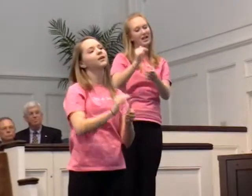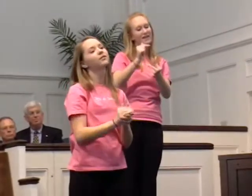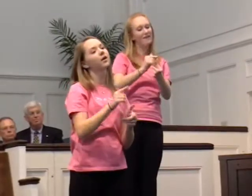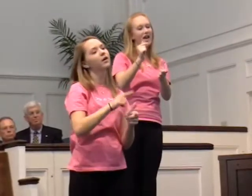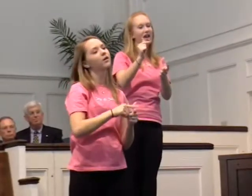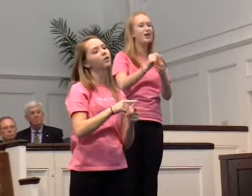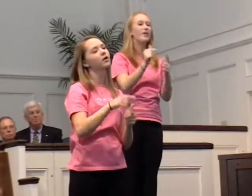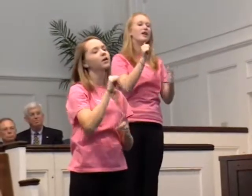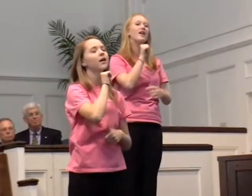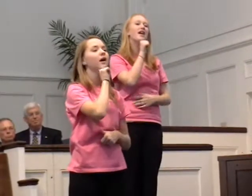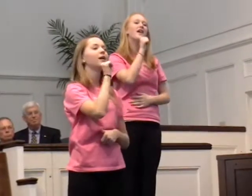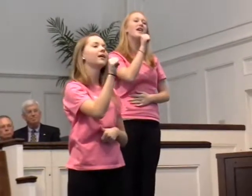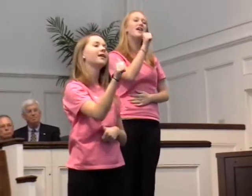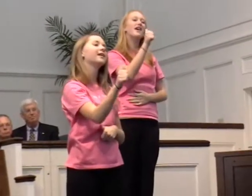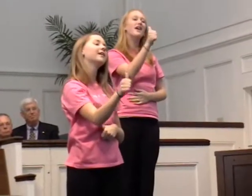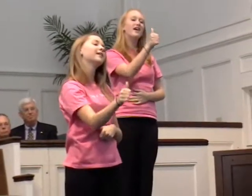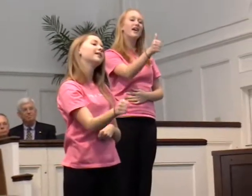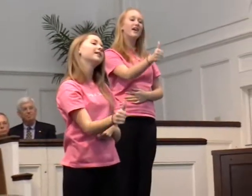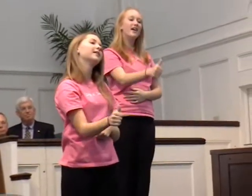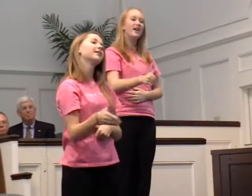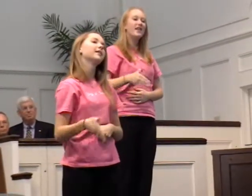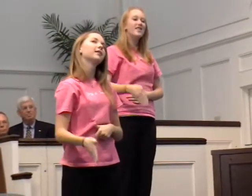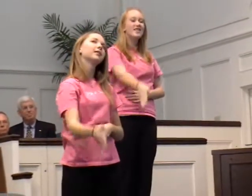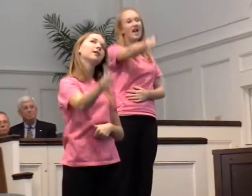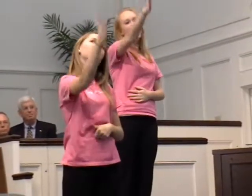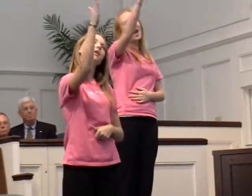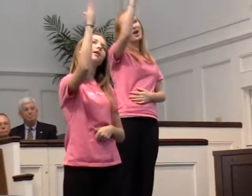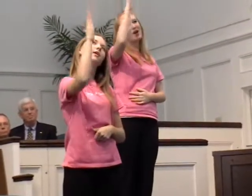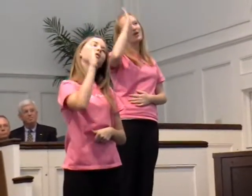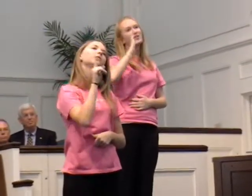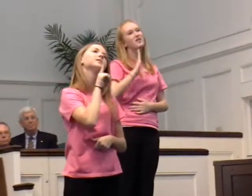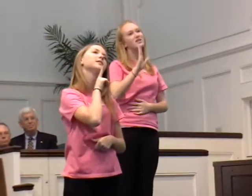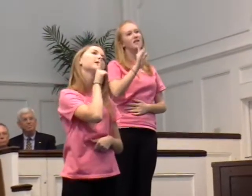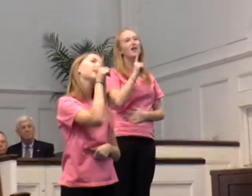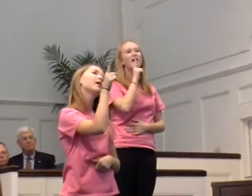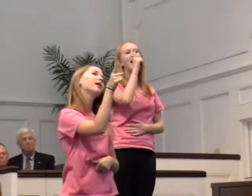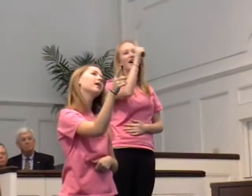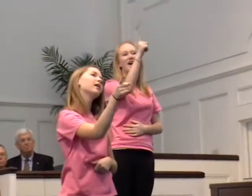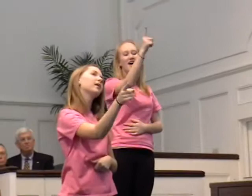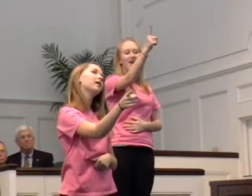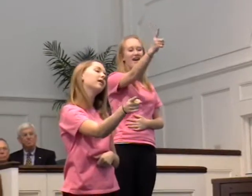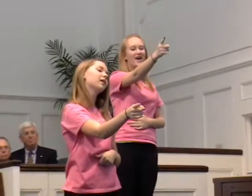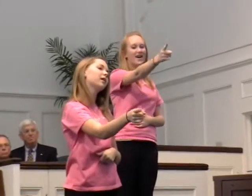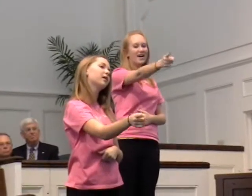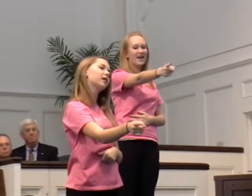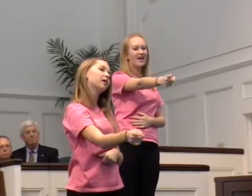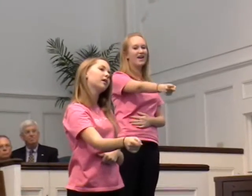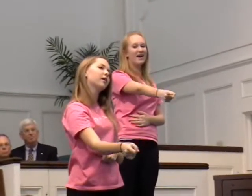believe it or not, there is a God,